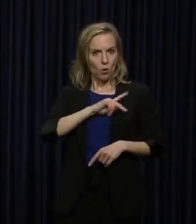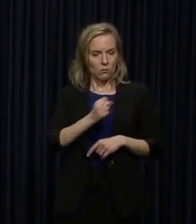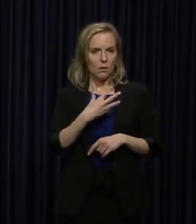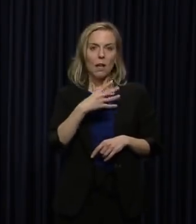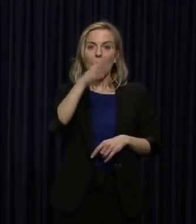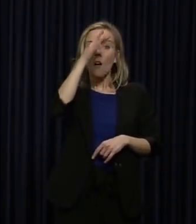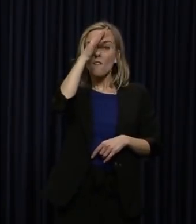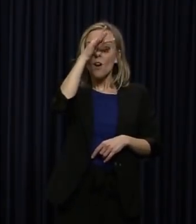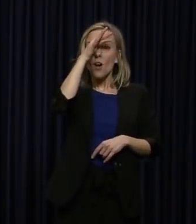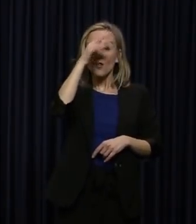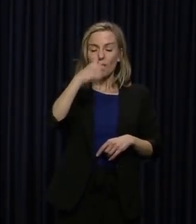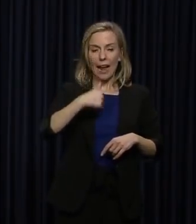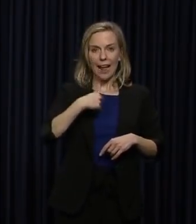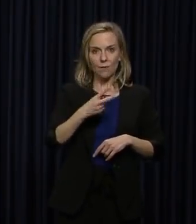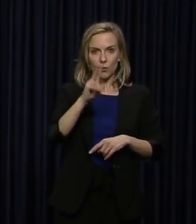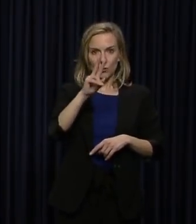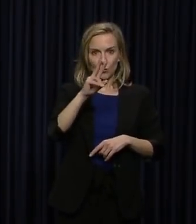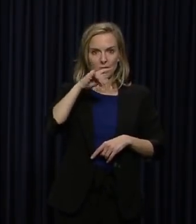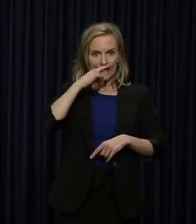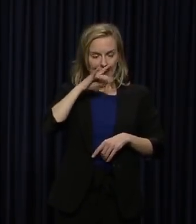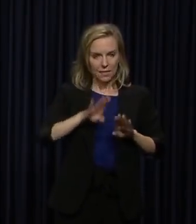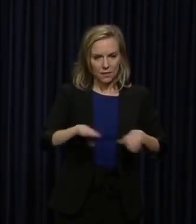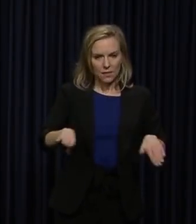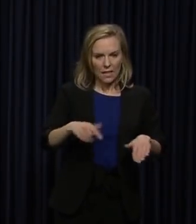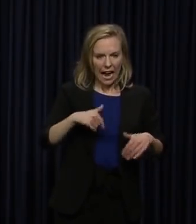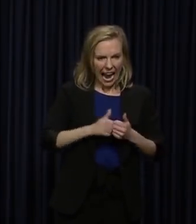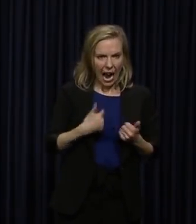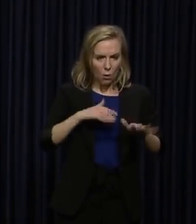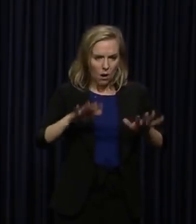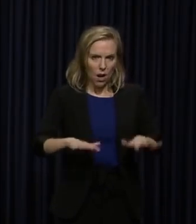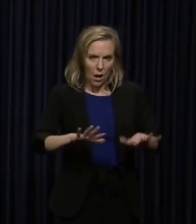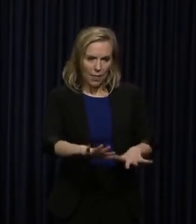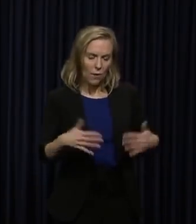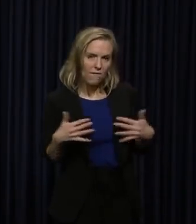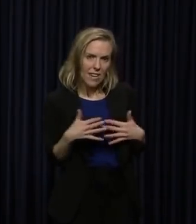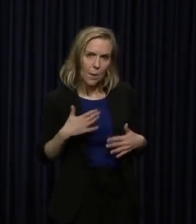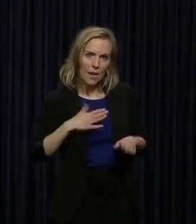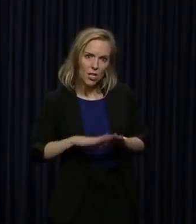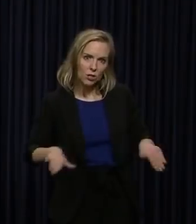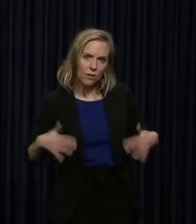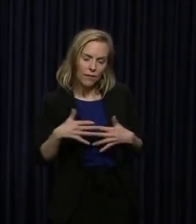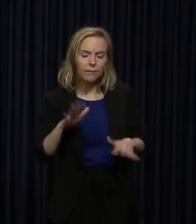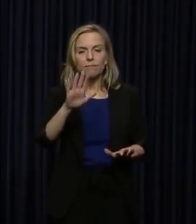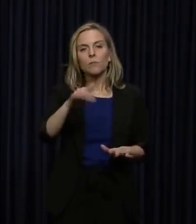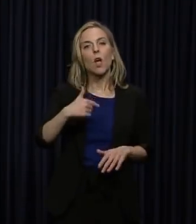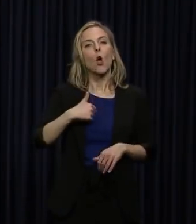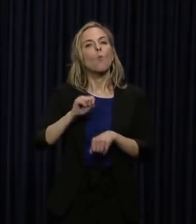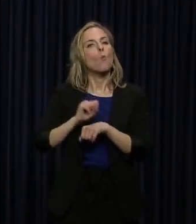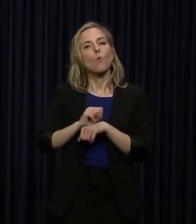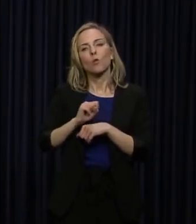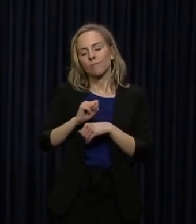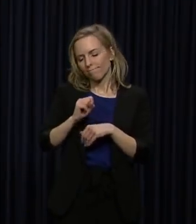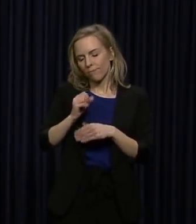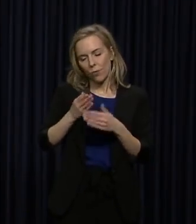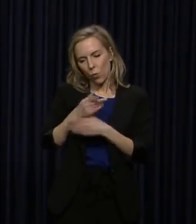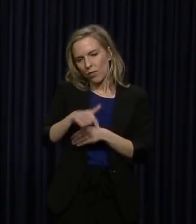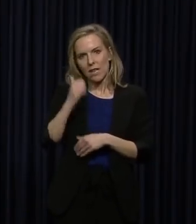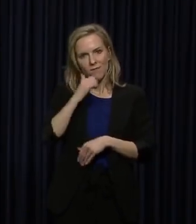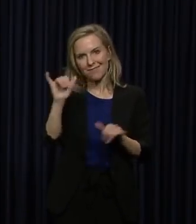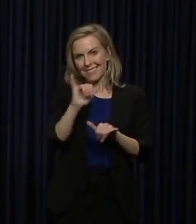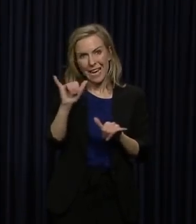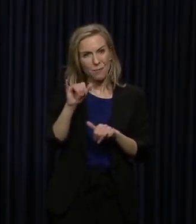how do you calm fears, and what advice resources do you have for parents? I'm working through this every day, just like you all are.